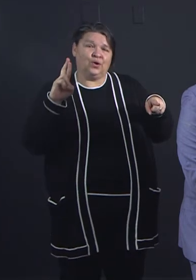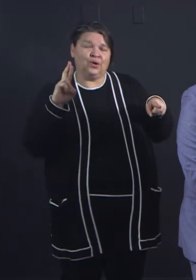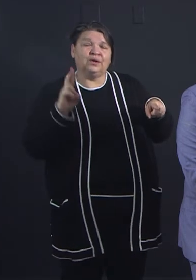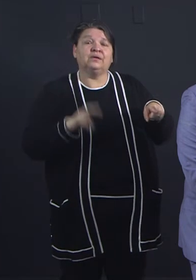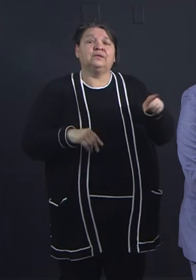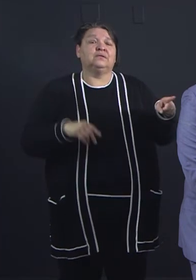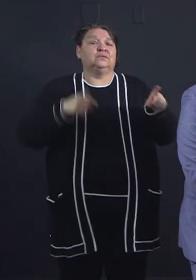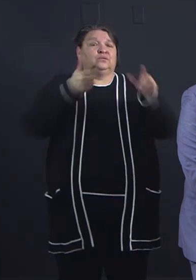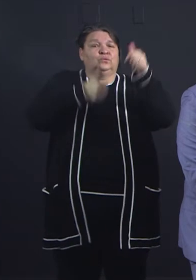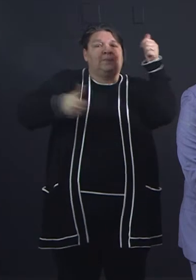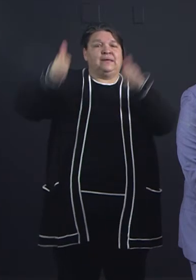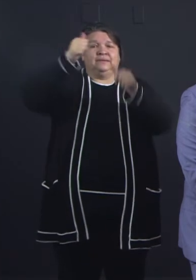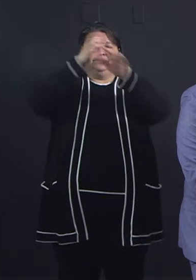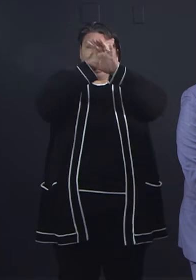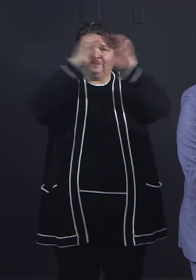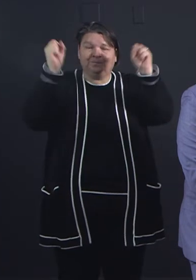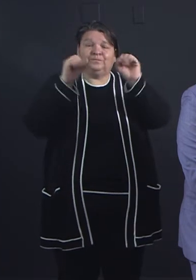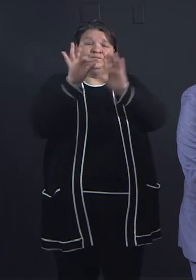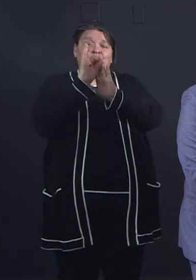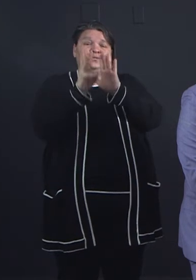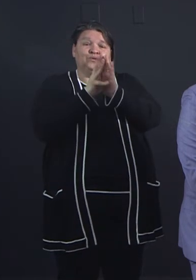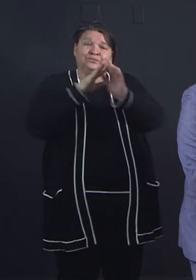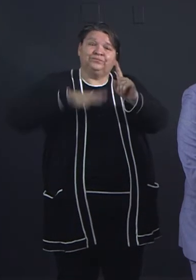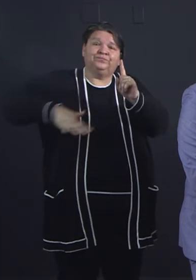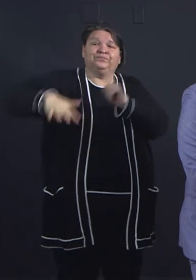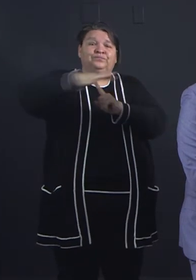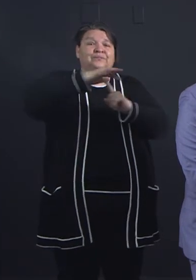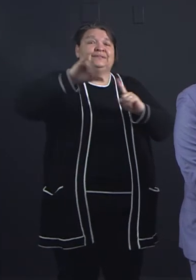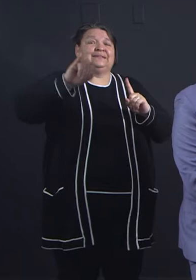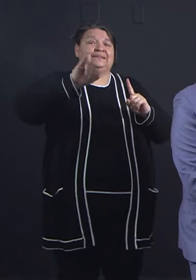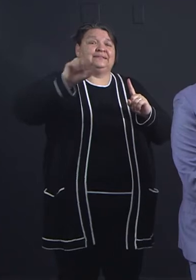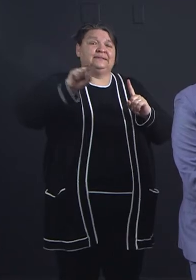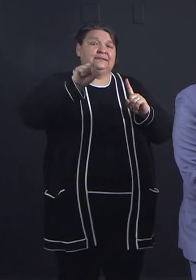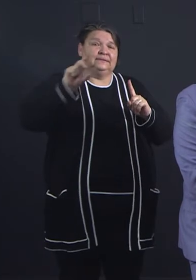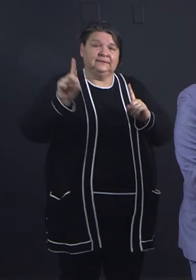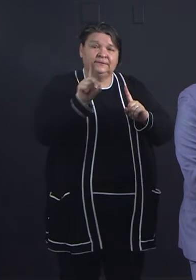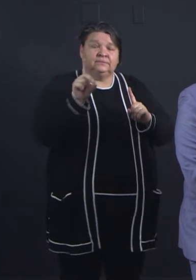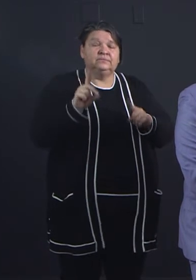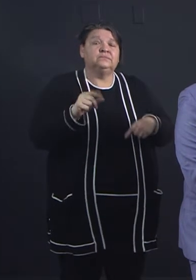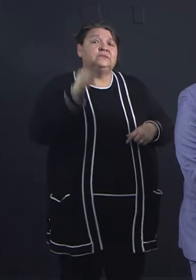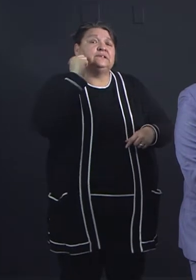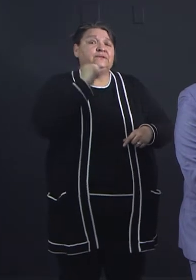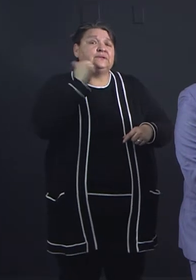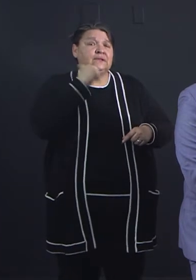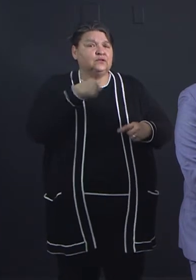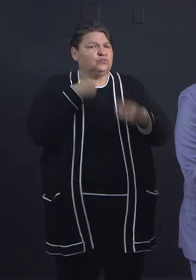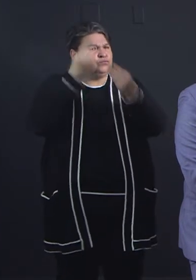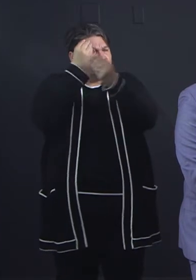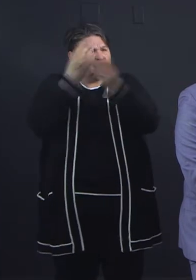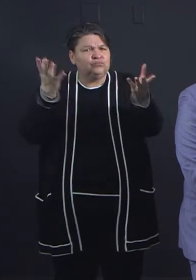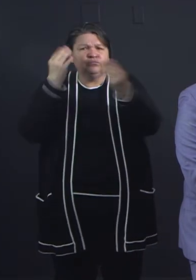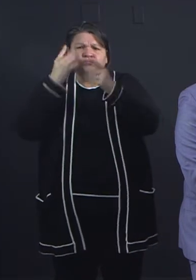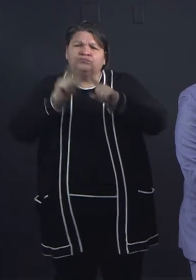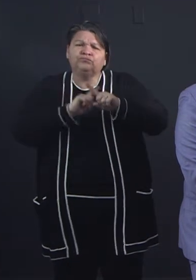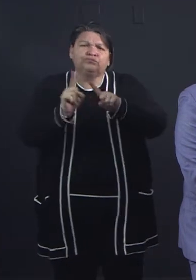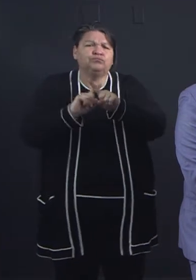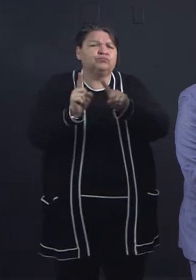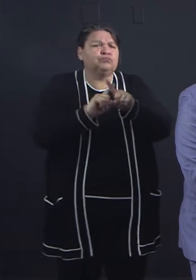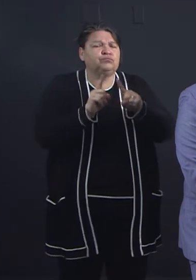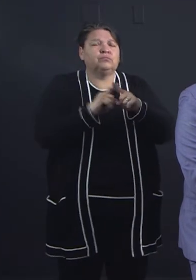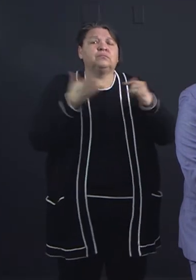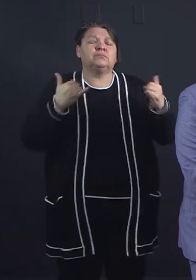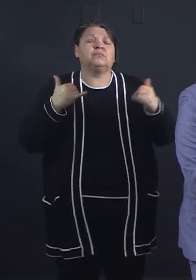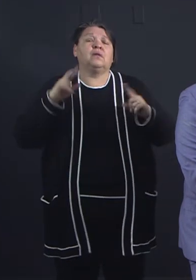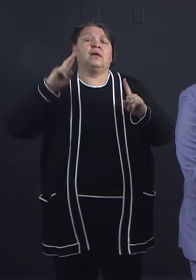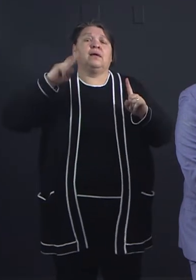I want to update you with a little bit of information like we do every day about the COVID virus, COVID-19. Unfortunately,